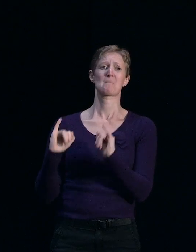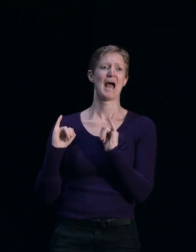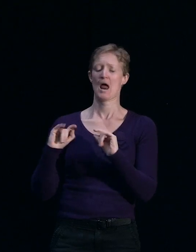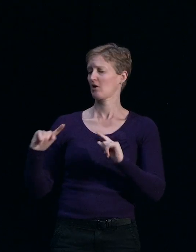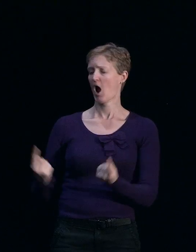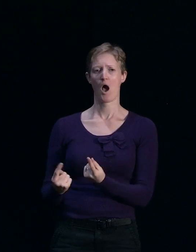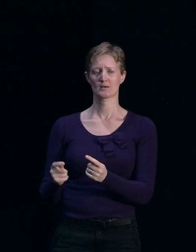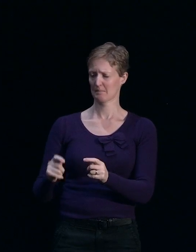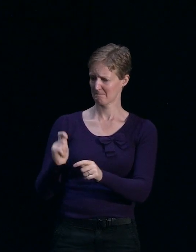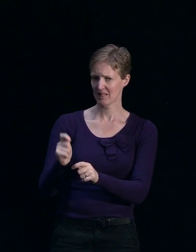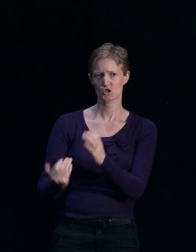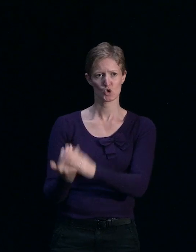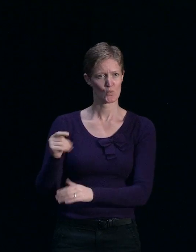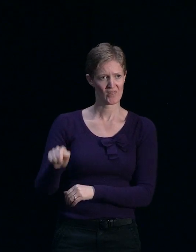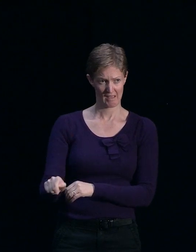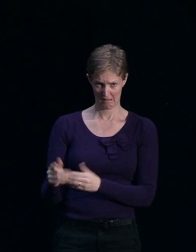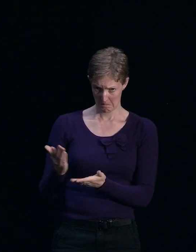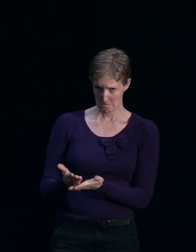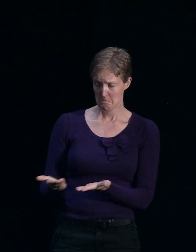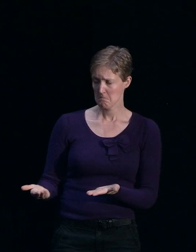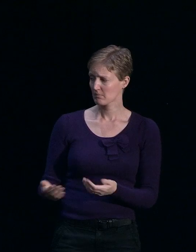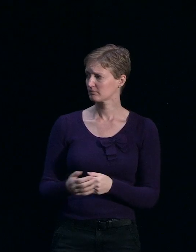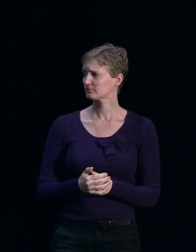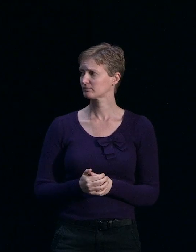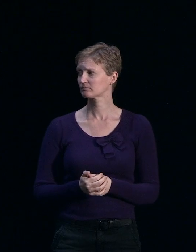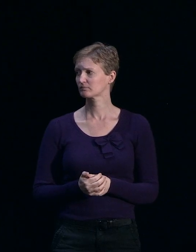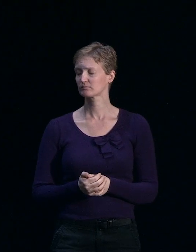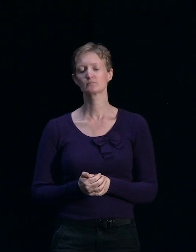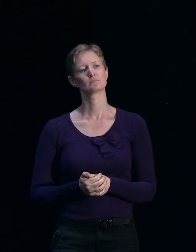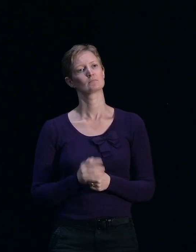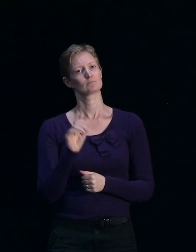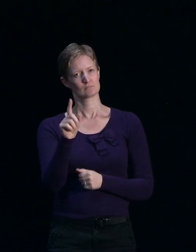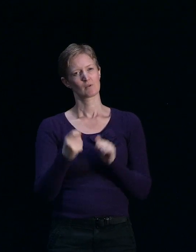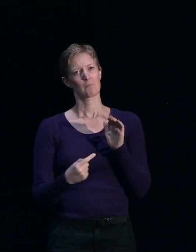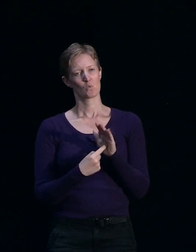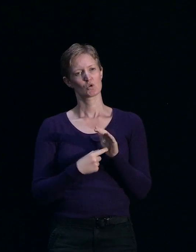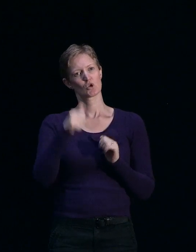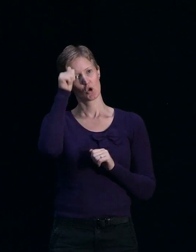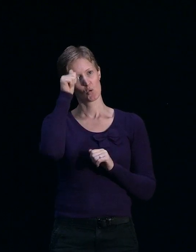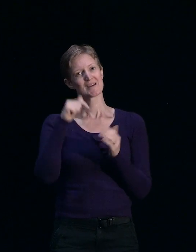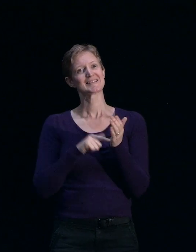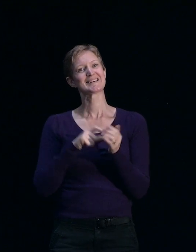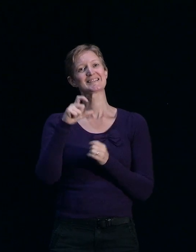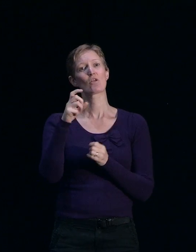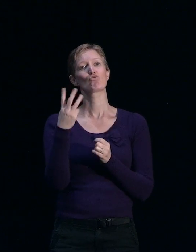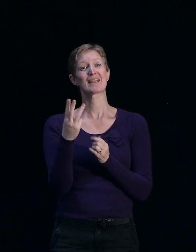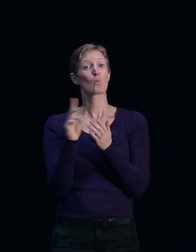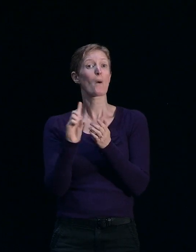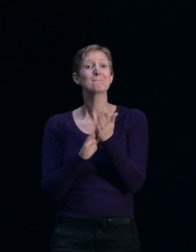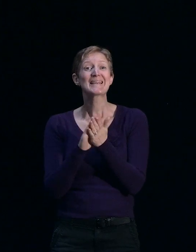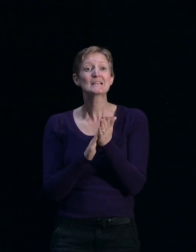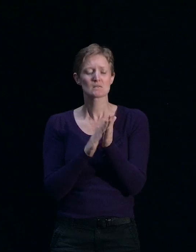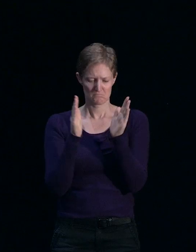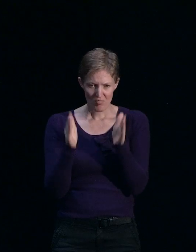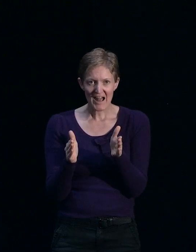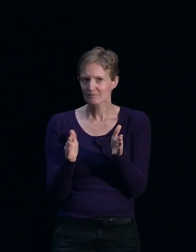rebuildable? I think it's important to appreciate that the TC3 is a very wide, broad category, and there'll